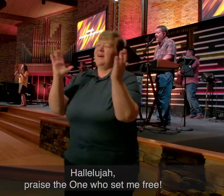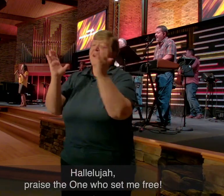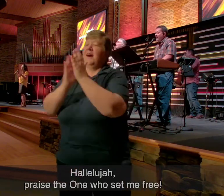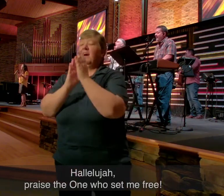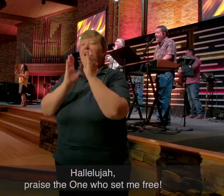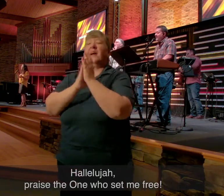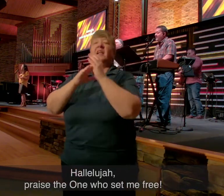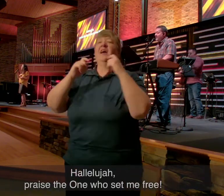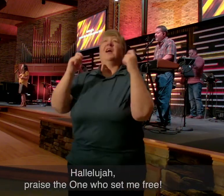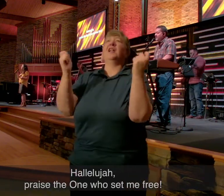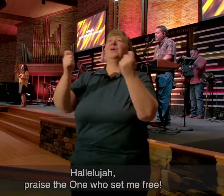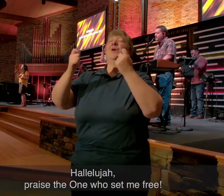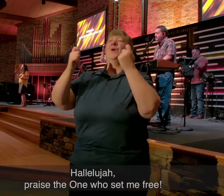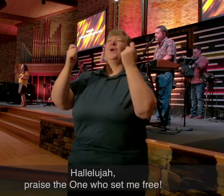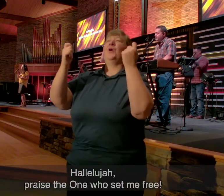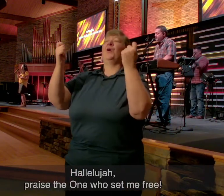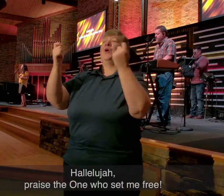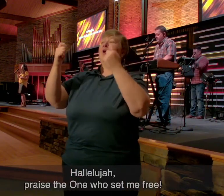Hallelujah